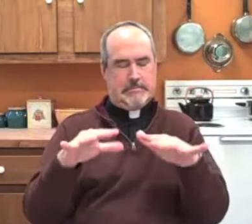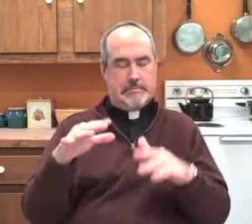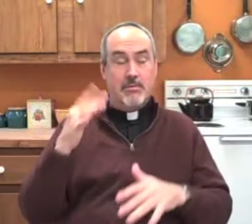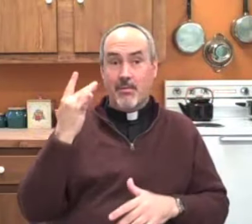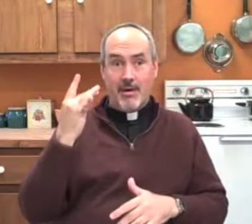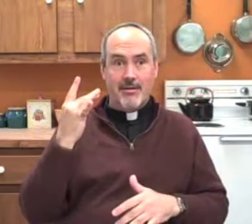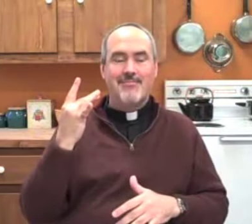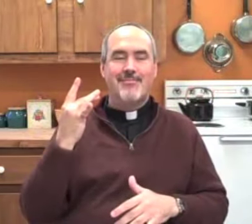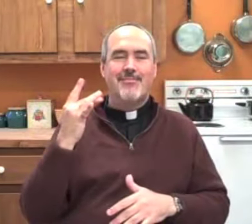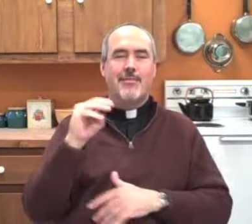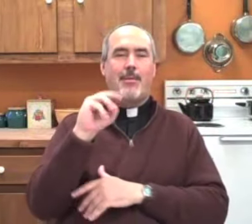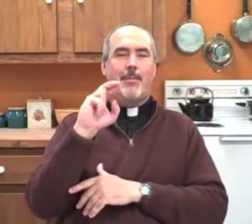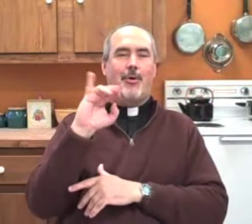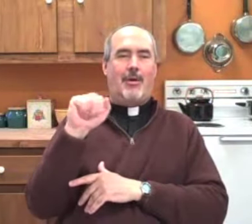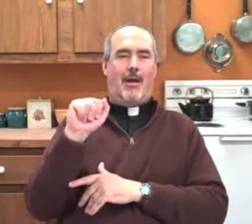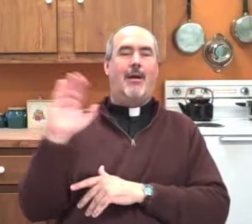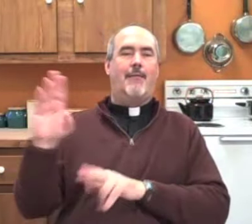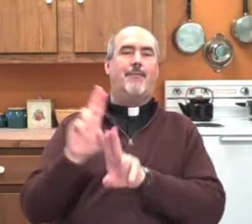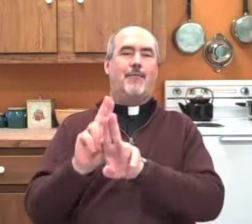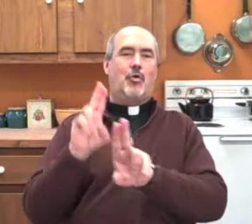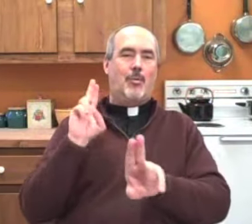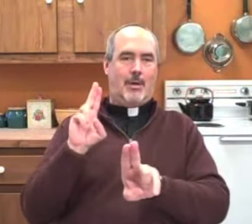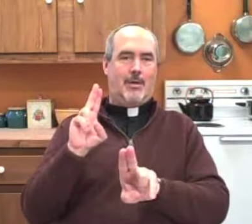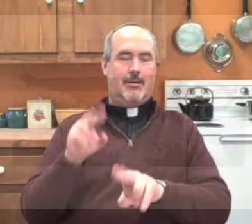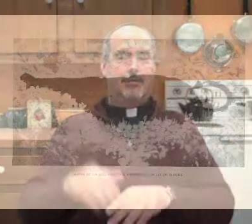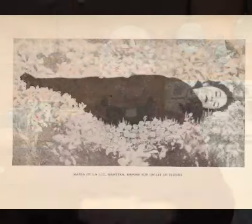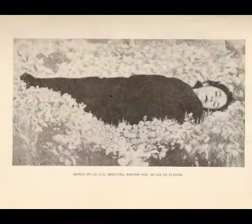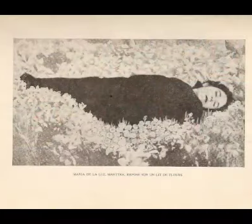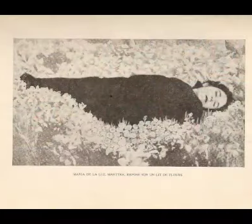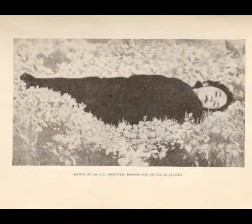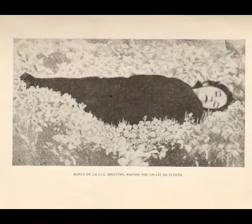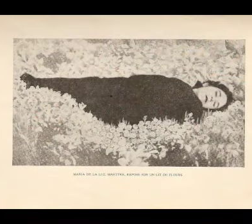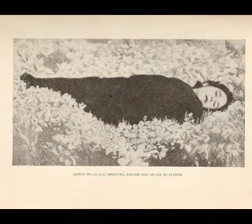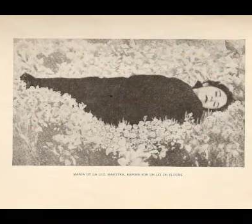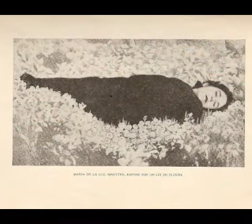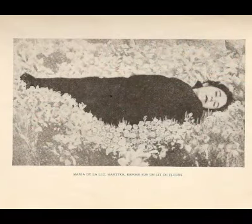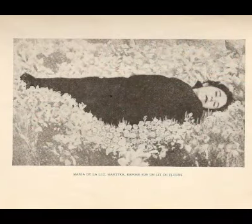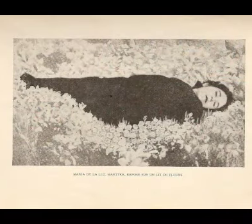people came into the city to attend Maria's funeral.